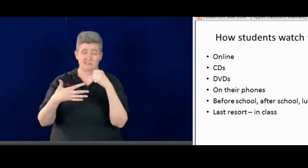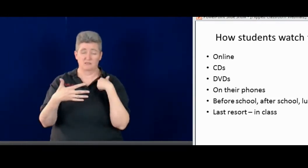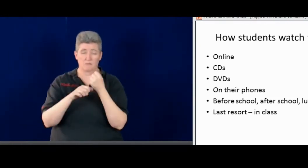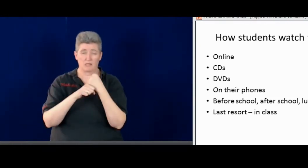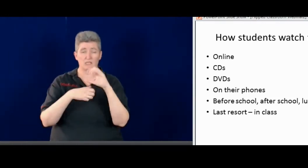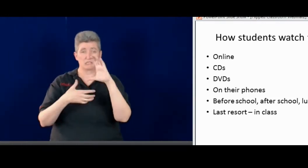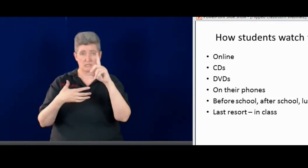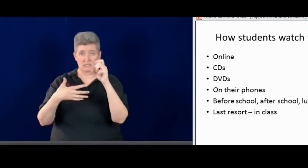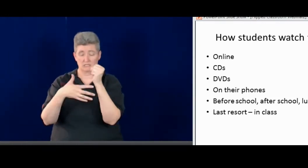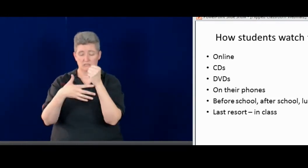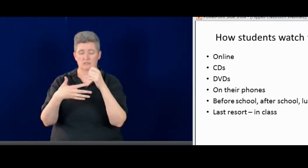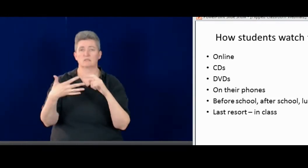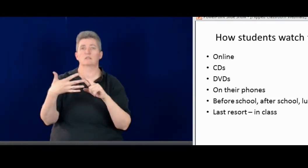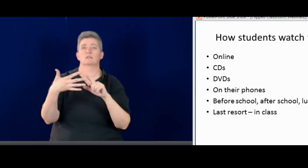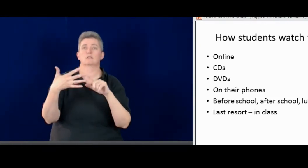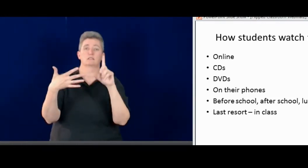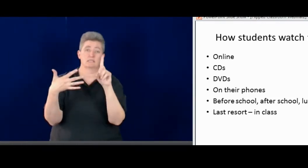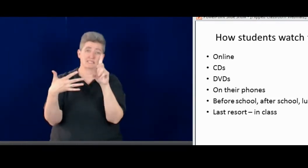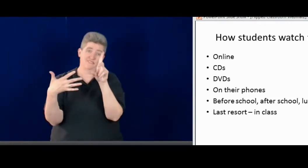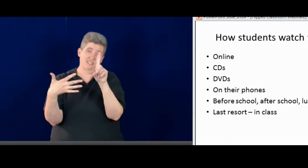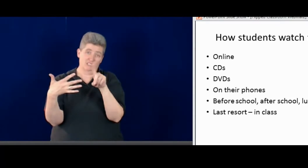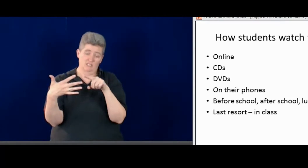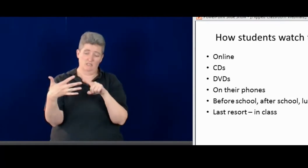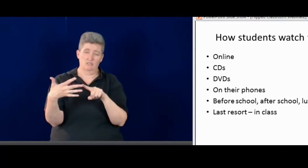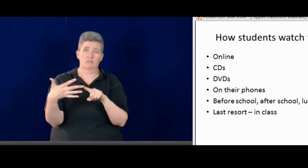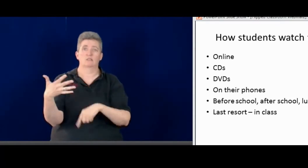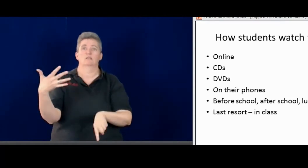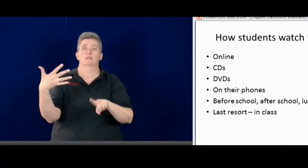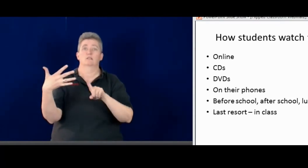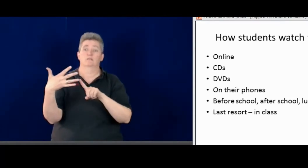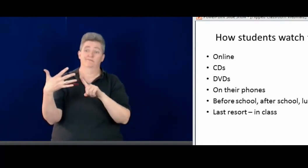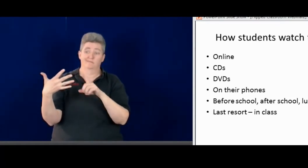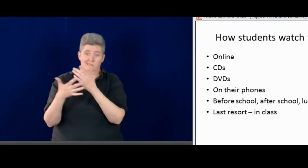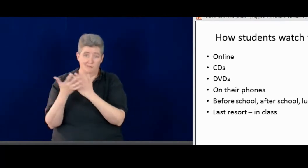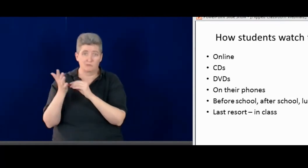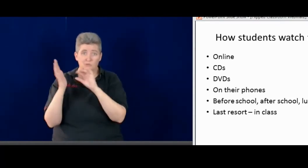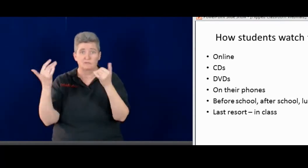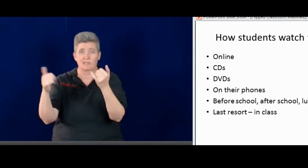But there is, there are the CDs. That's an option. Also DVDs.